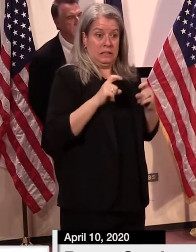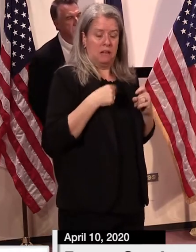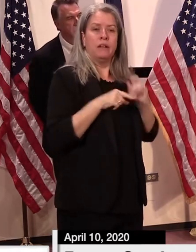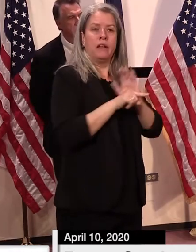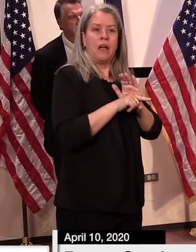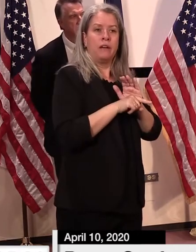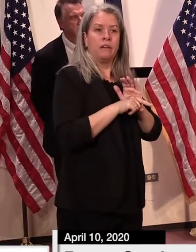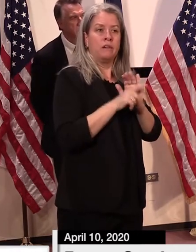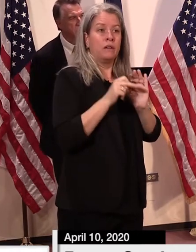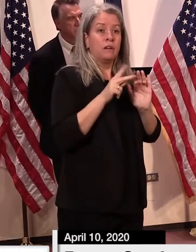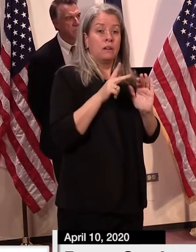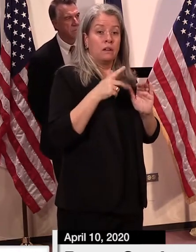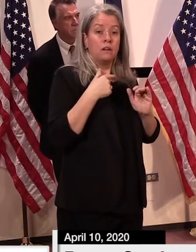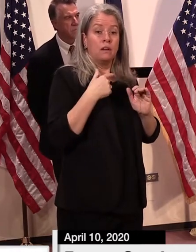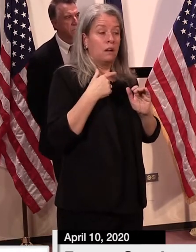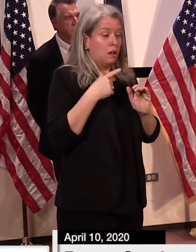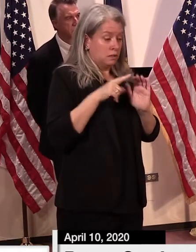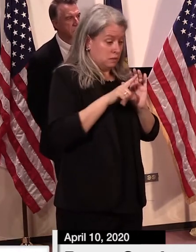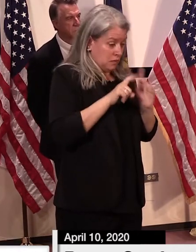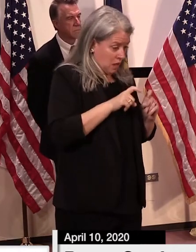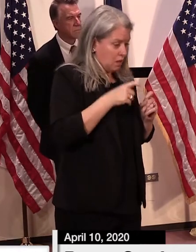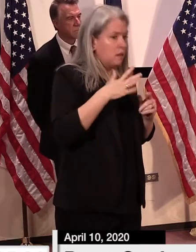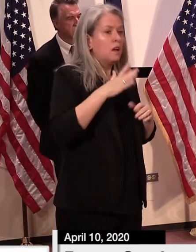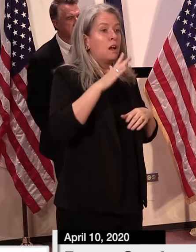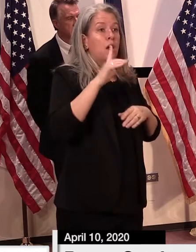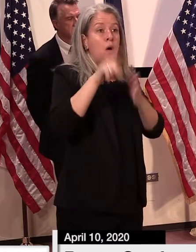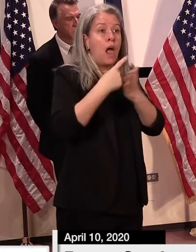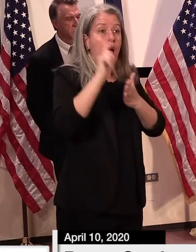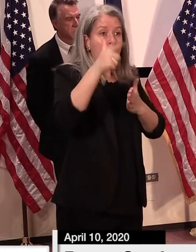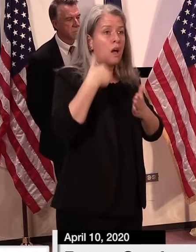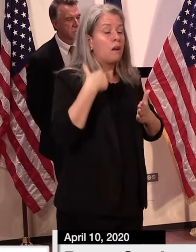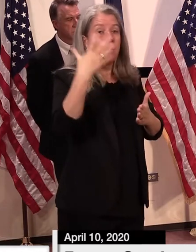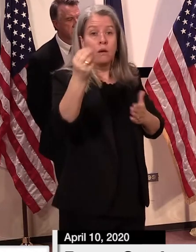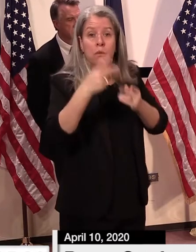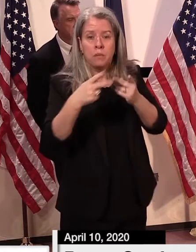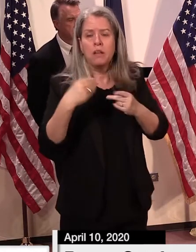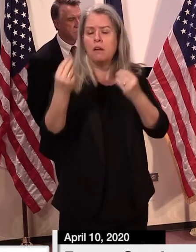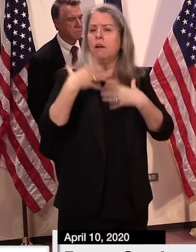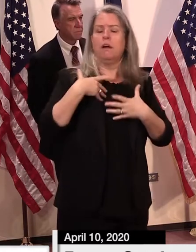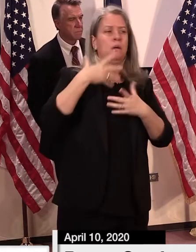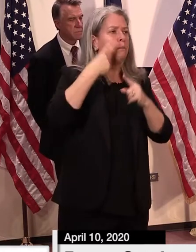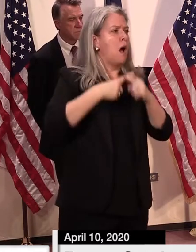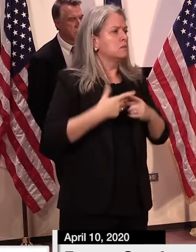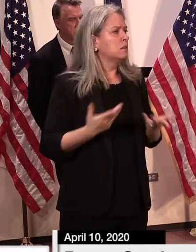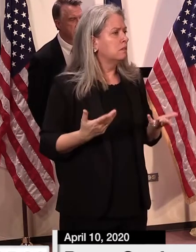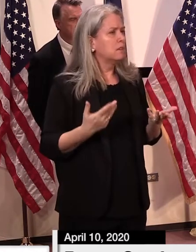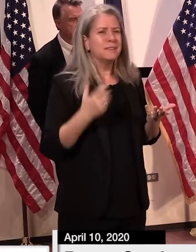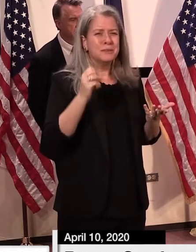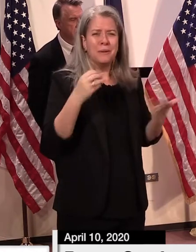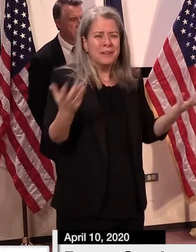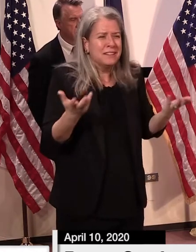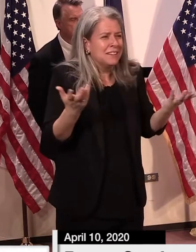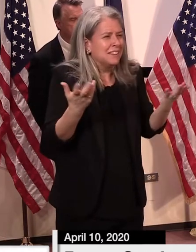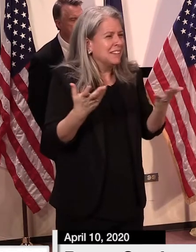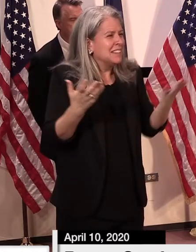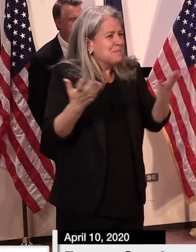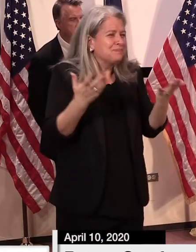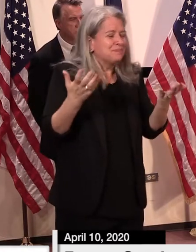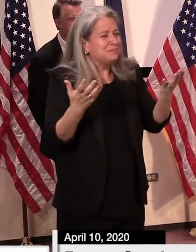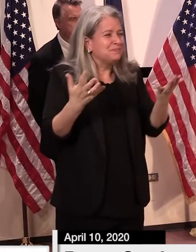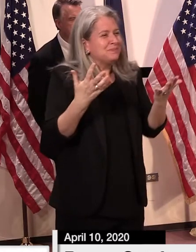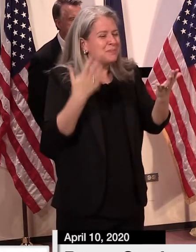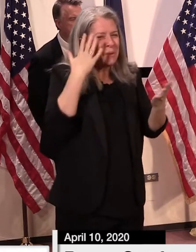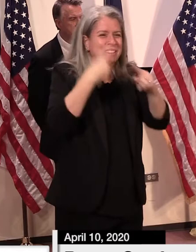be negative, and then the next day be positive. So with that said, however, we have